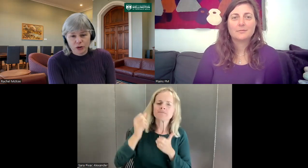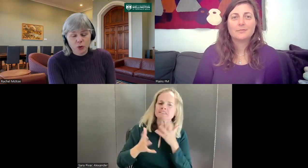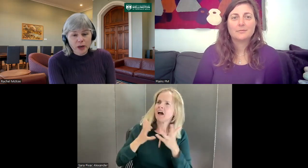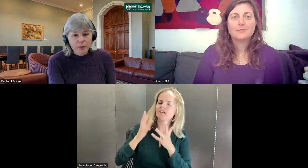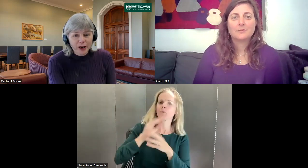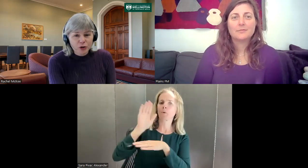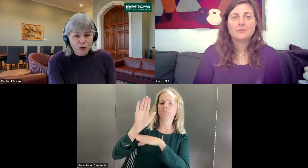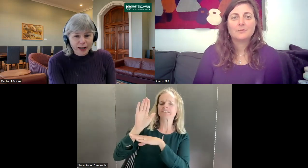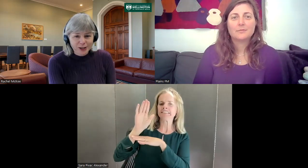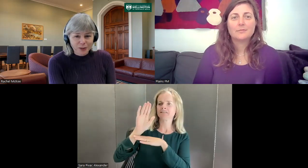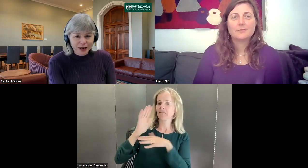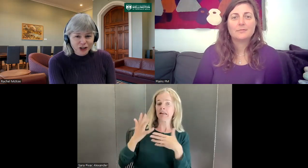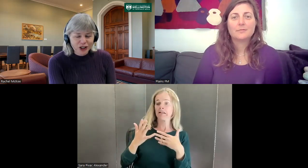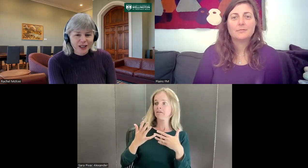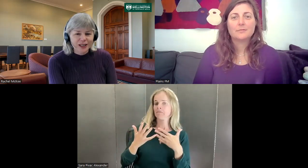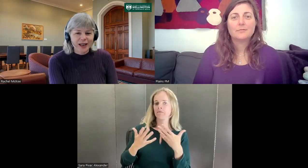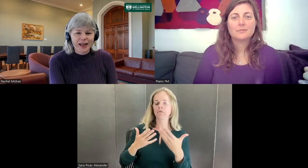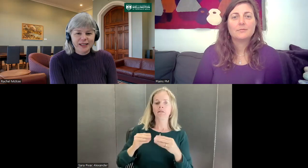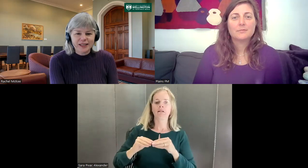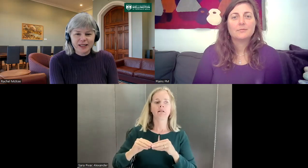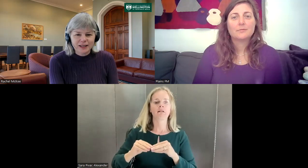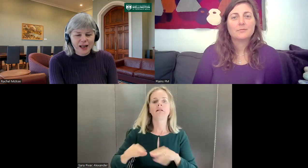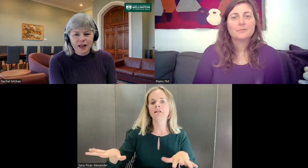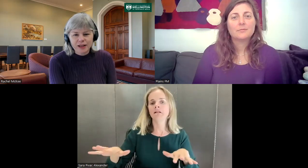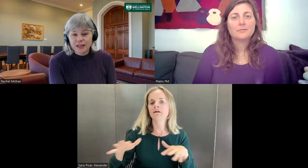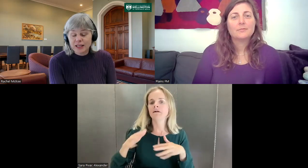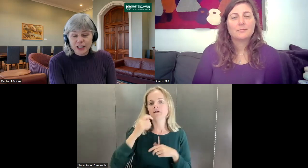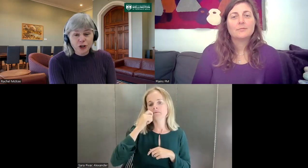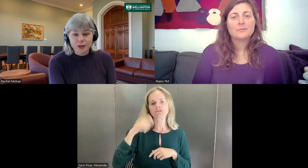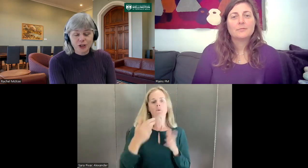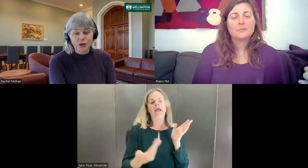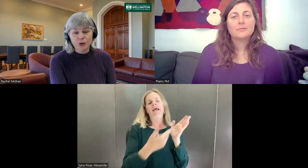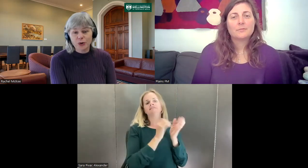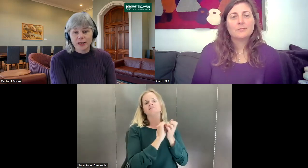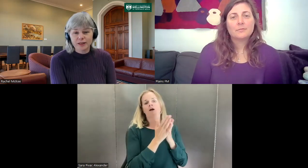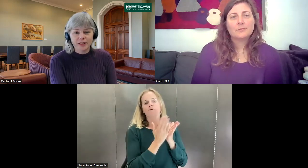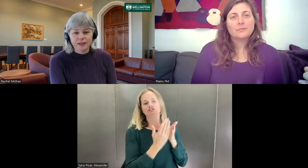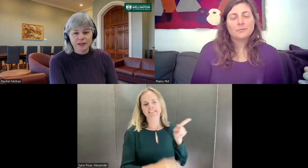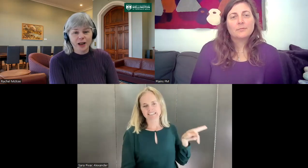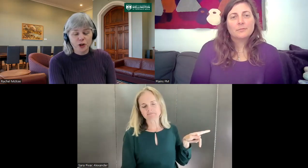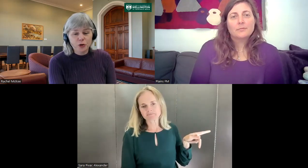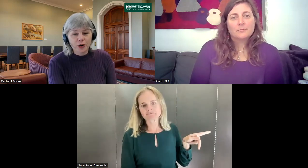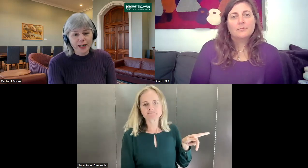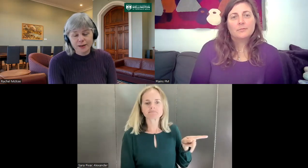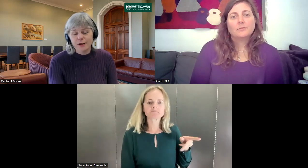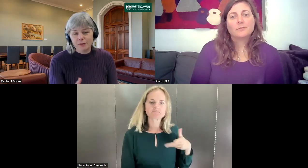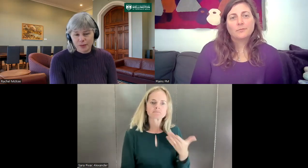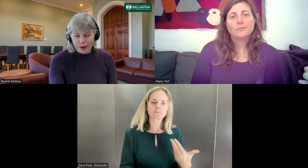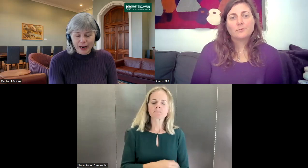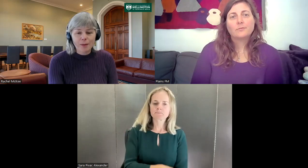talking about Ukraine so much. And then suddenly, this is an issue. And so you'll get the sign Ukraine coming up and